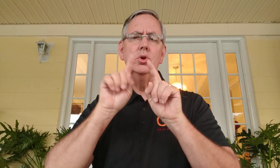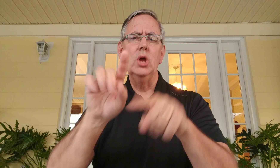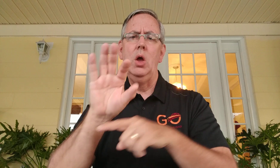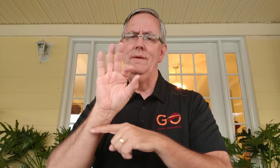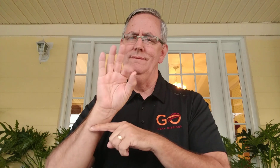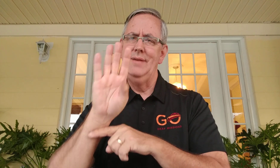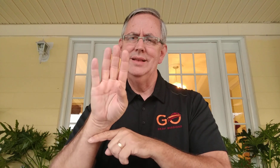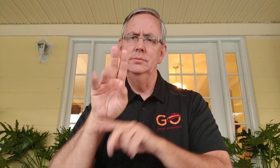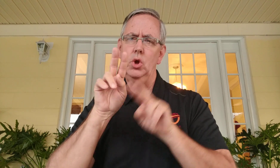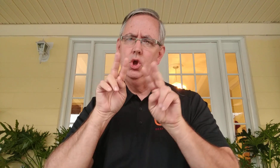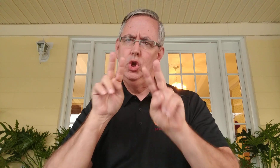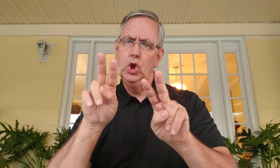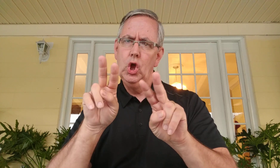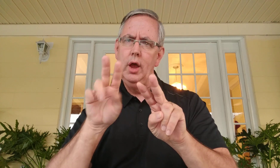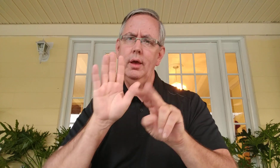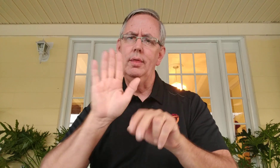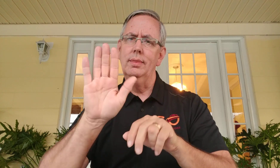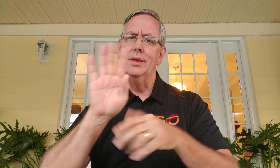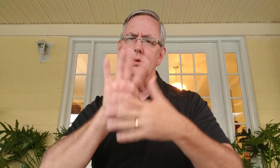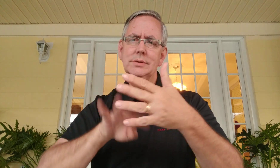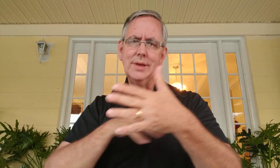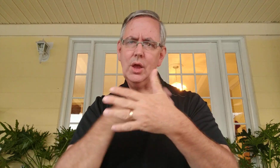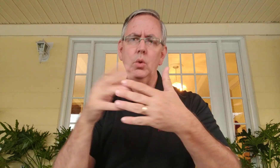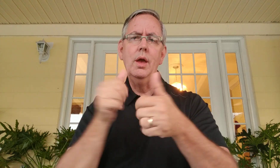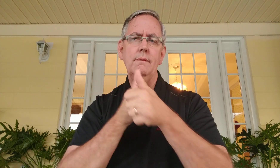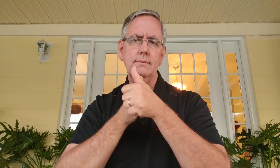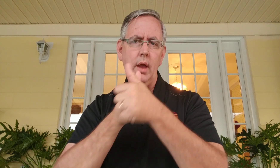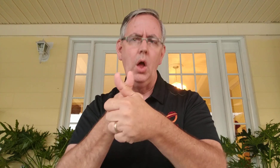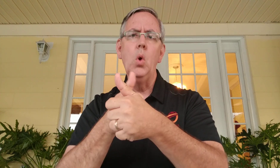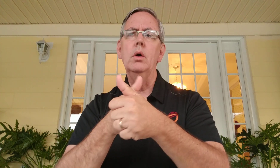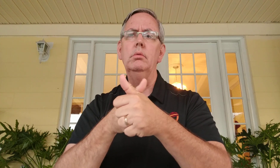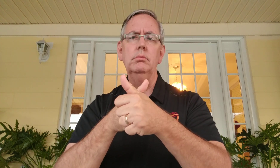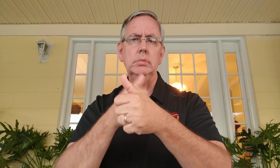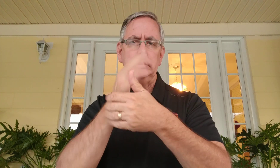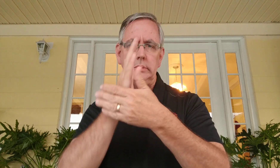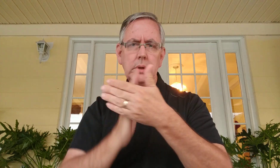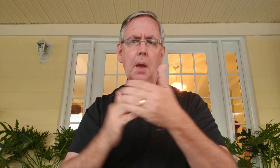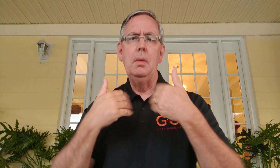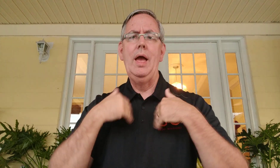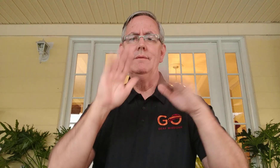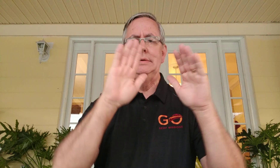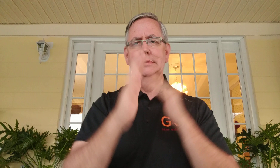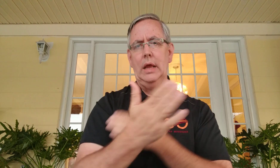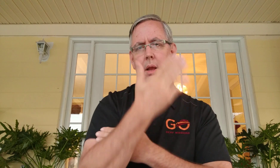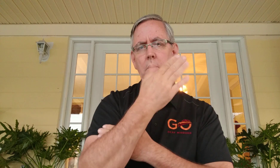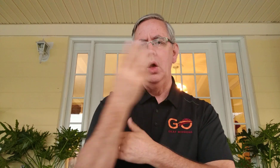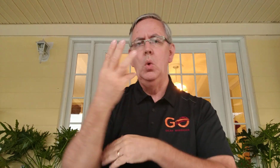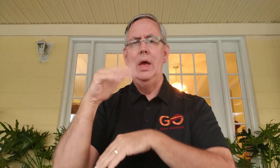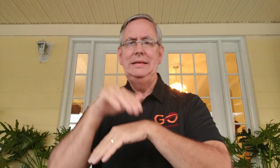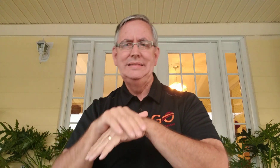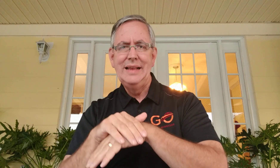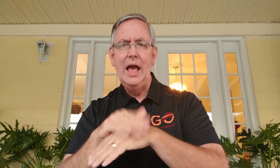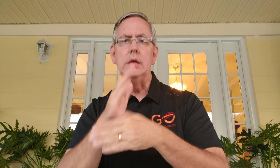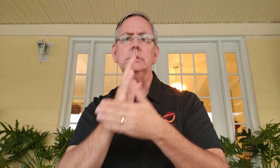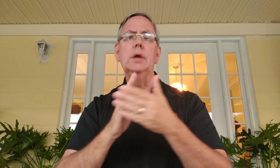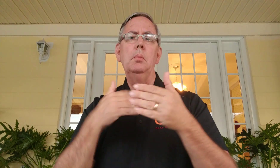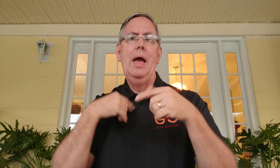Go to their Facebook pages to find their scheduled times for services. Some have Sunday morning and